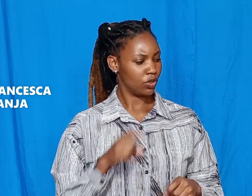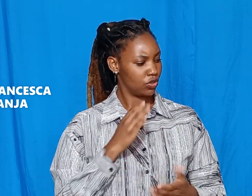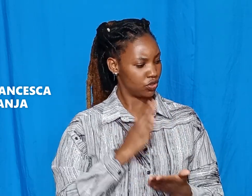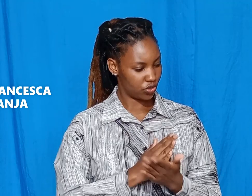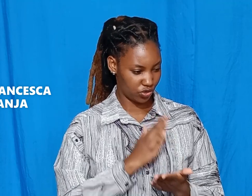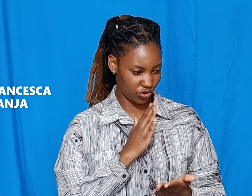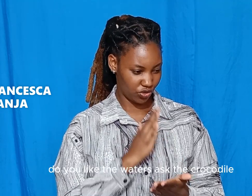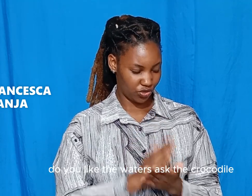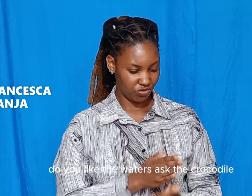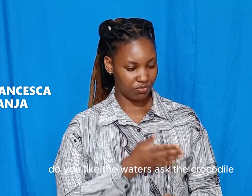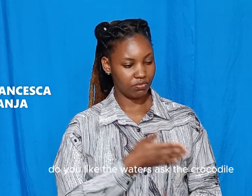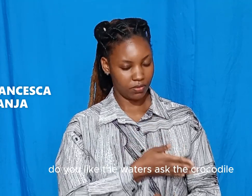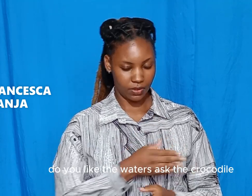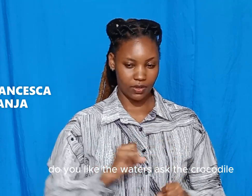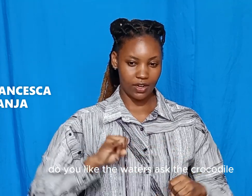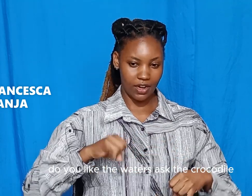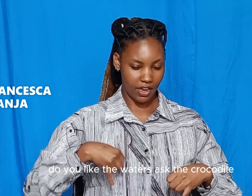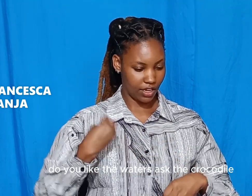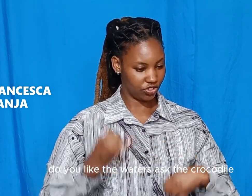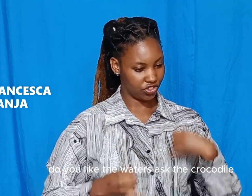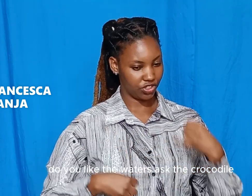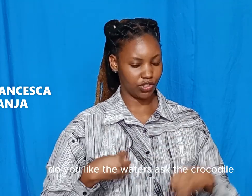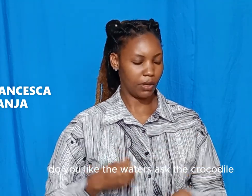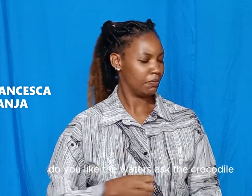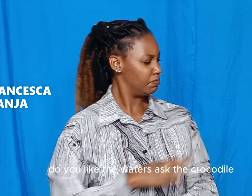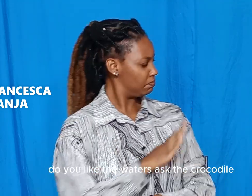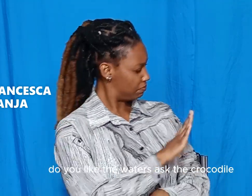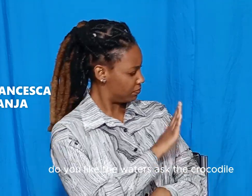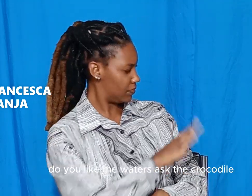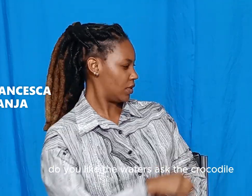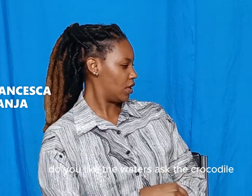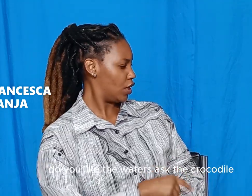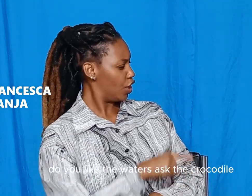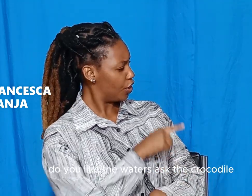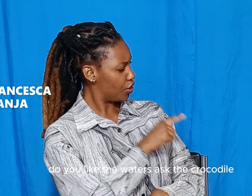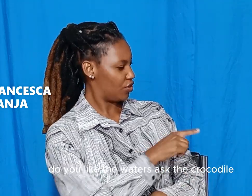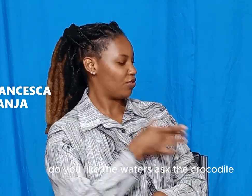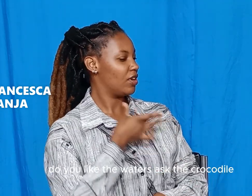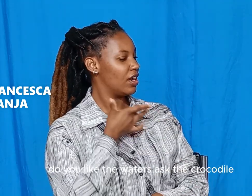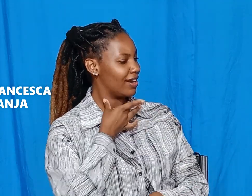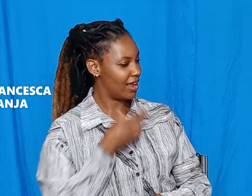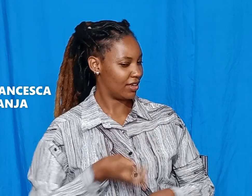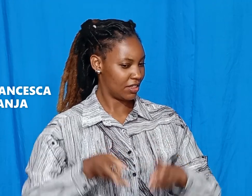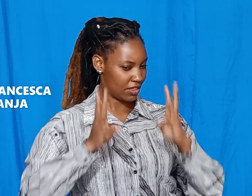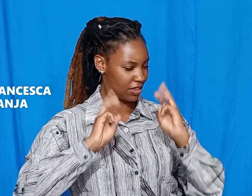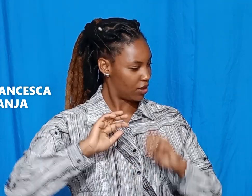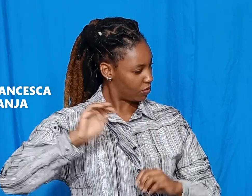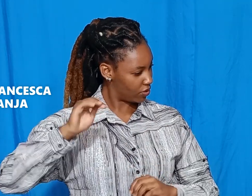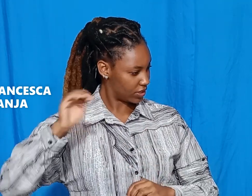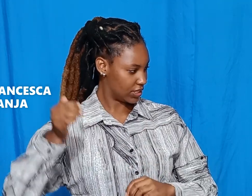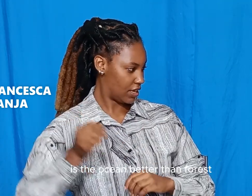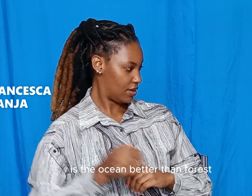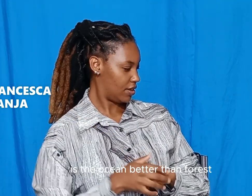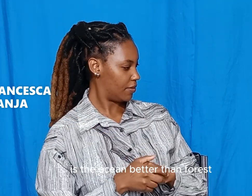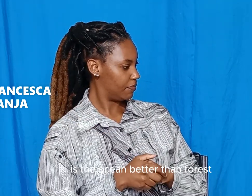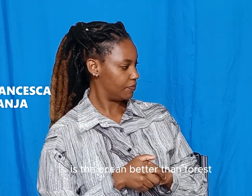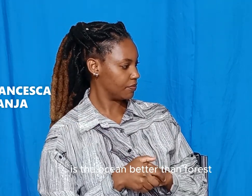Do you like the water? Asked the crocodile. Is the ocean